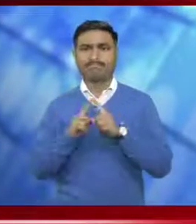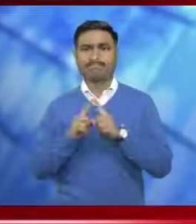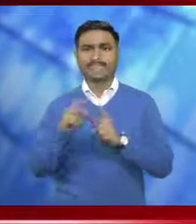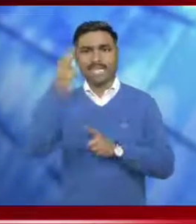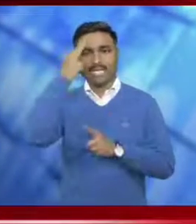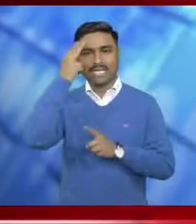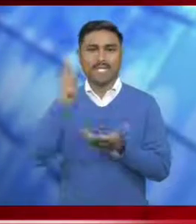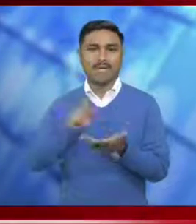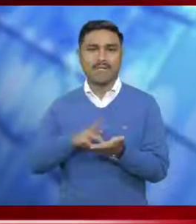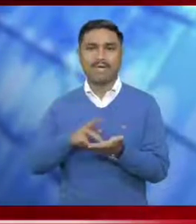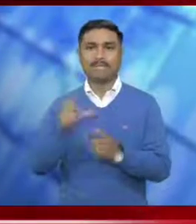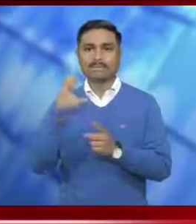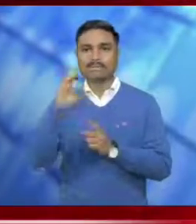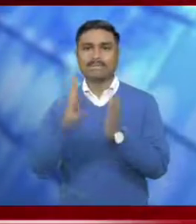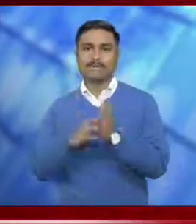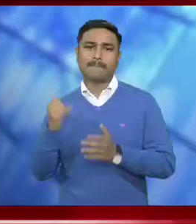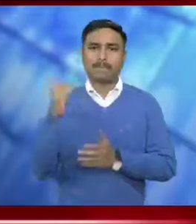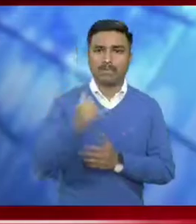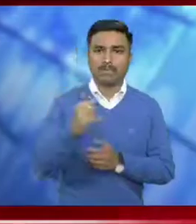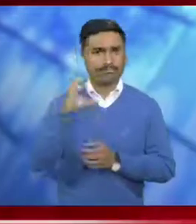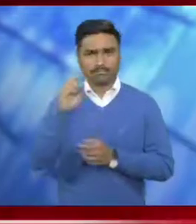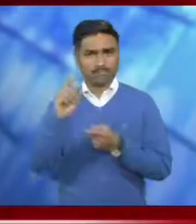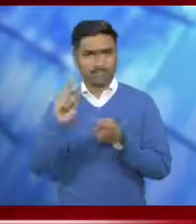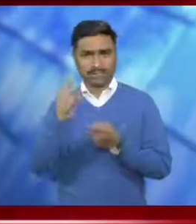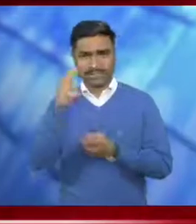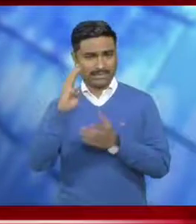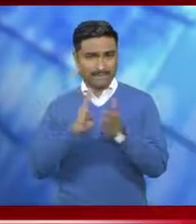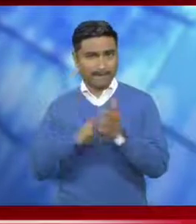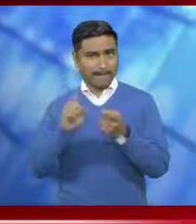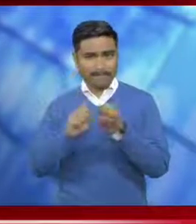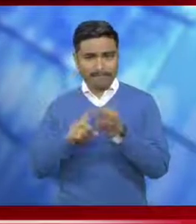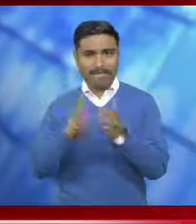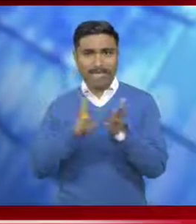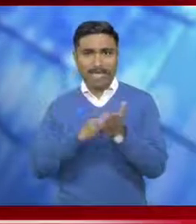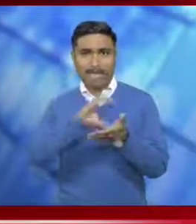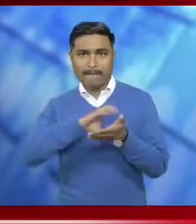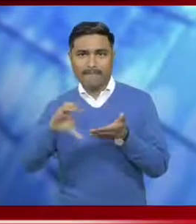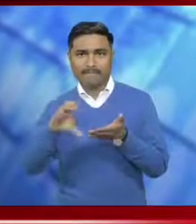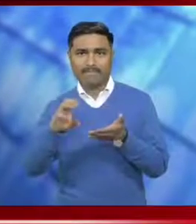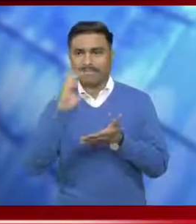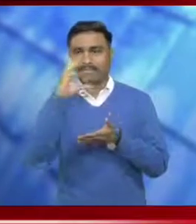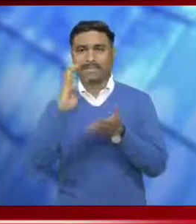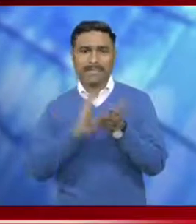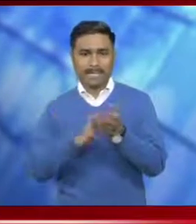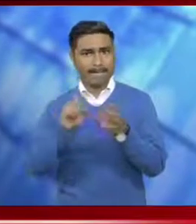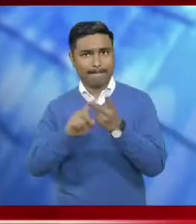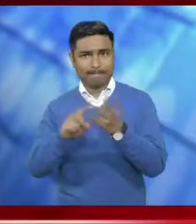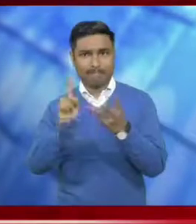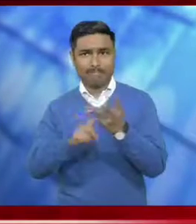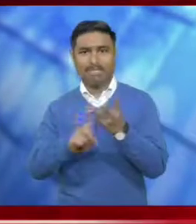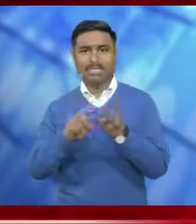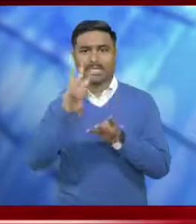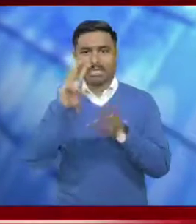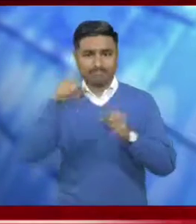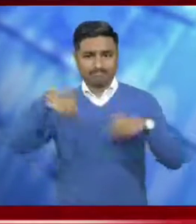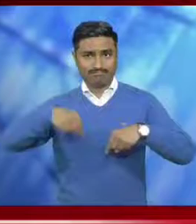Stadium, Sillong, in the presence of the Chief Minister of Meghalaya, Sri Conrad Sangma, Tourism Minister of Sikkim